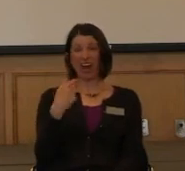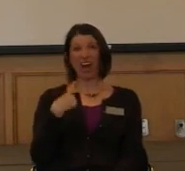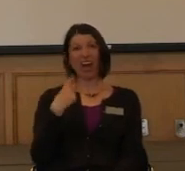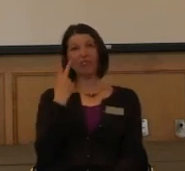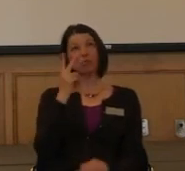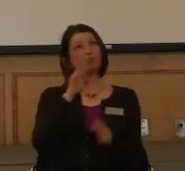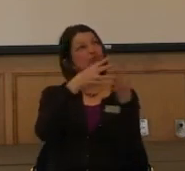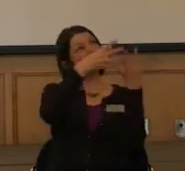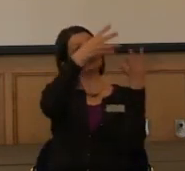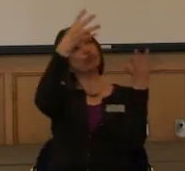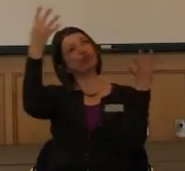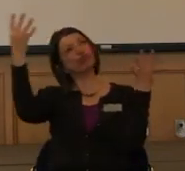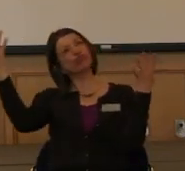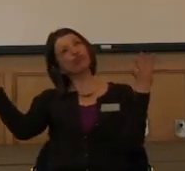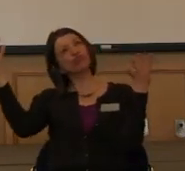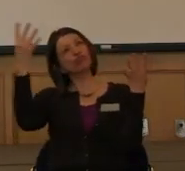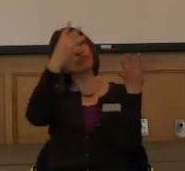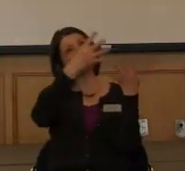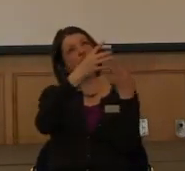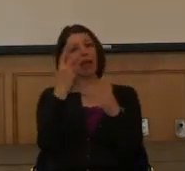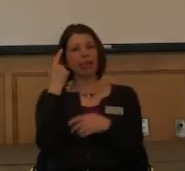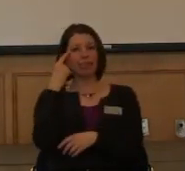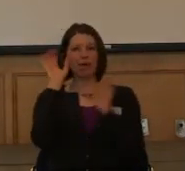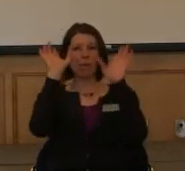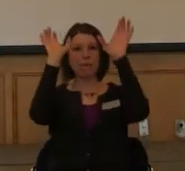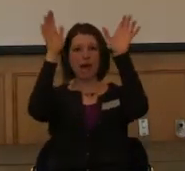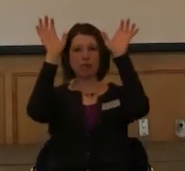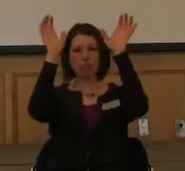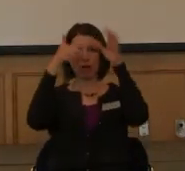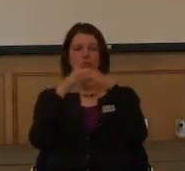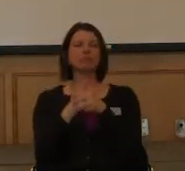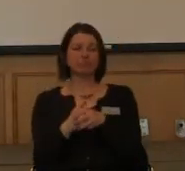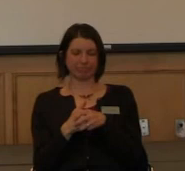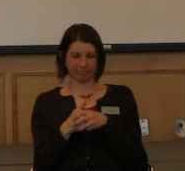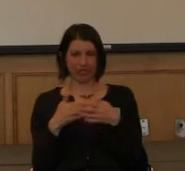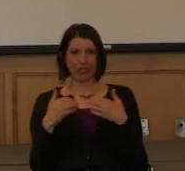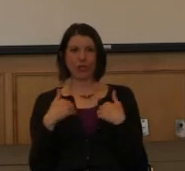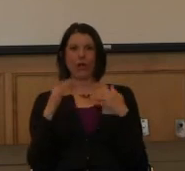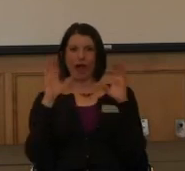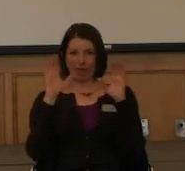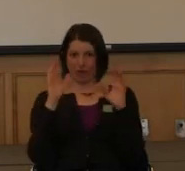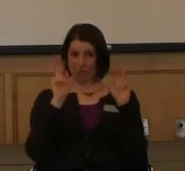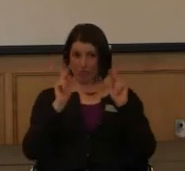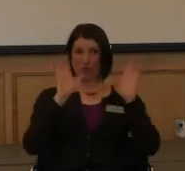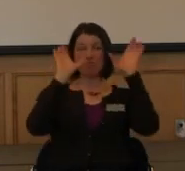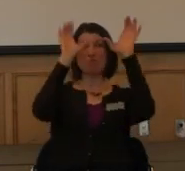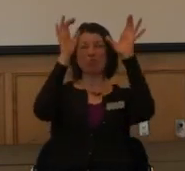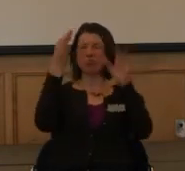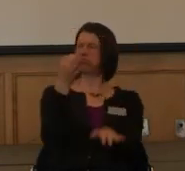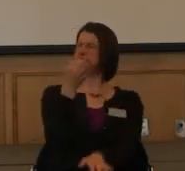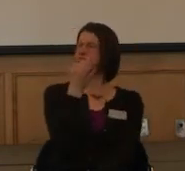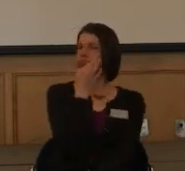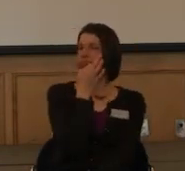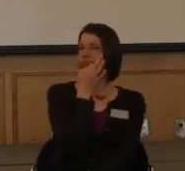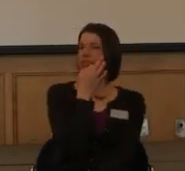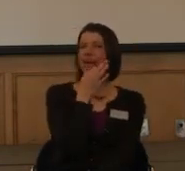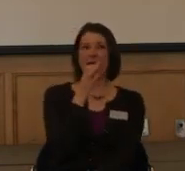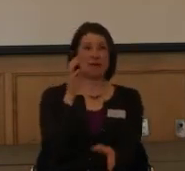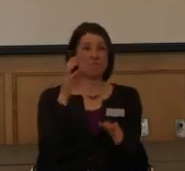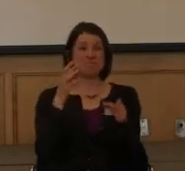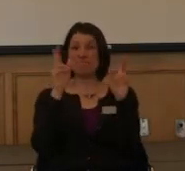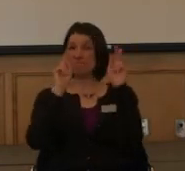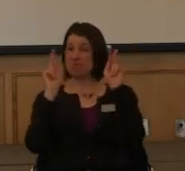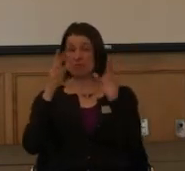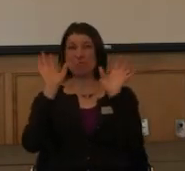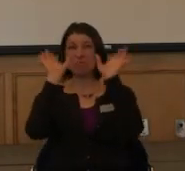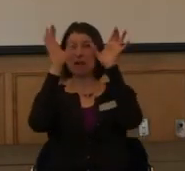Okay. Think about, for example, basketball. You have people who are really good at it. And you have people who aren't.